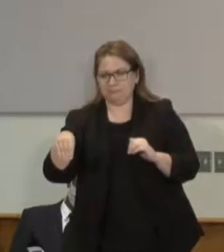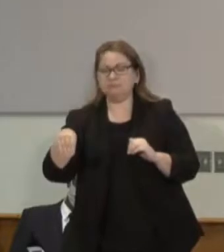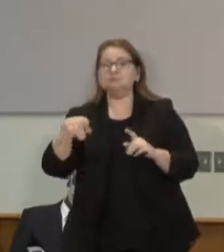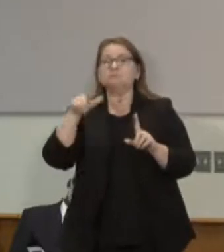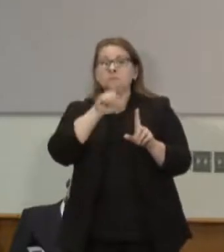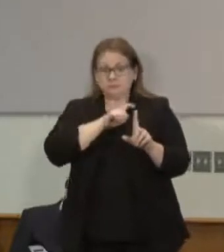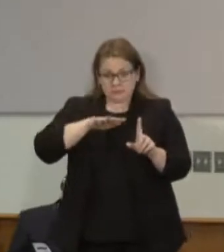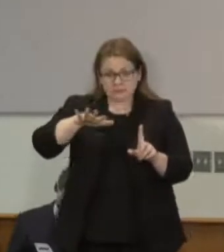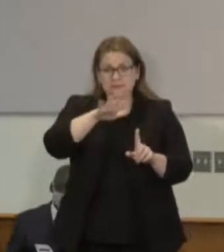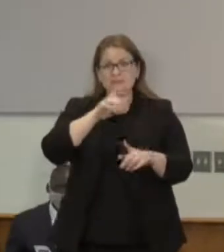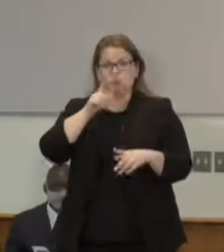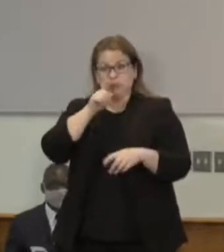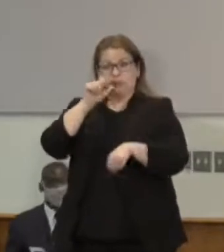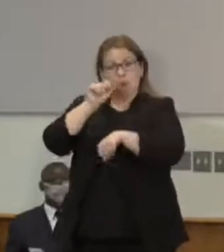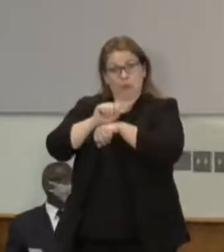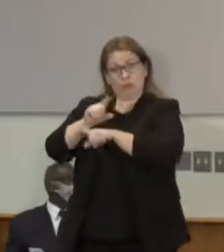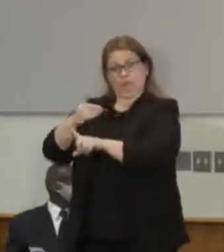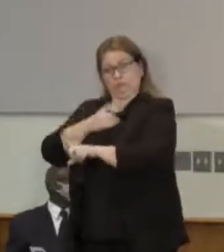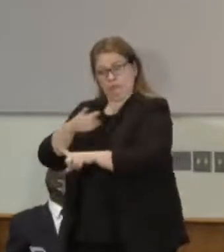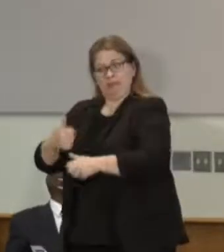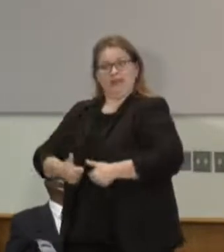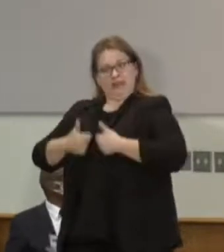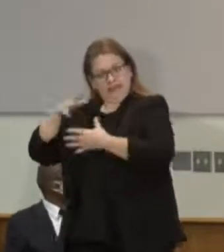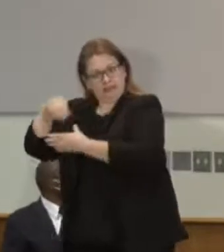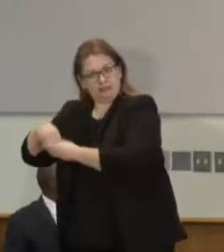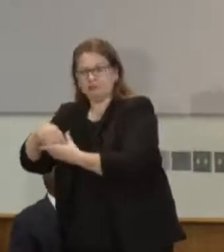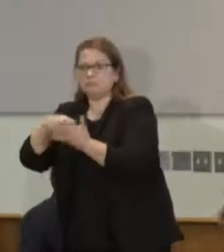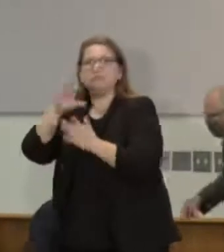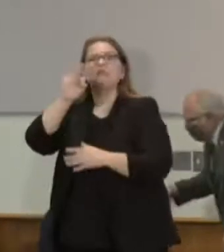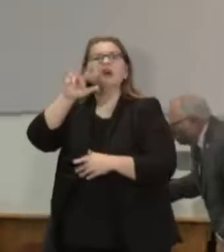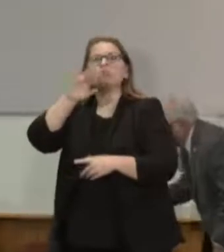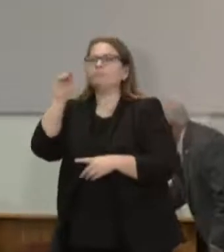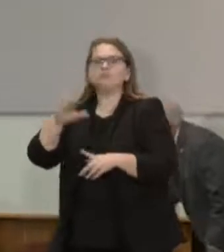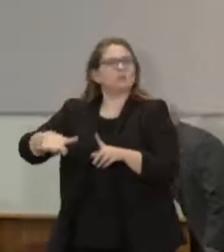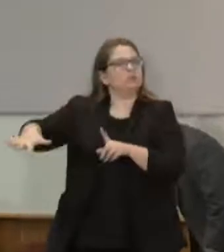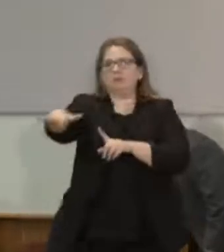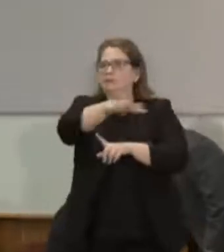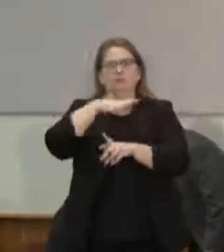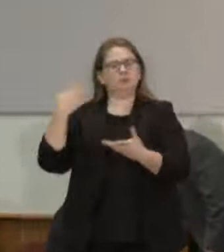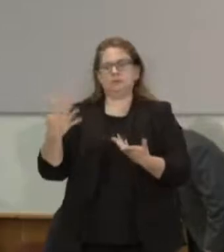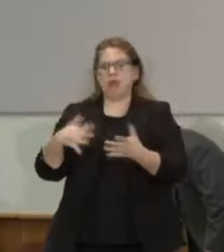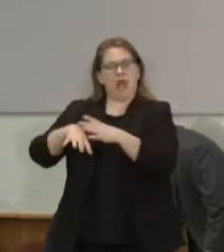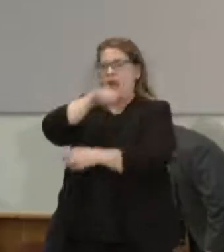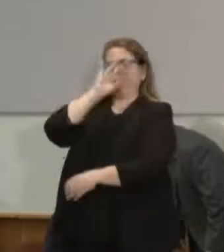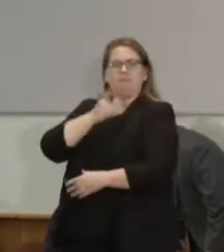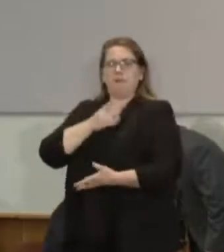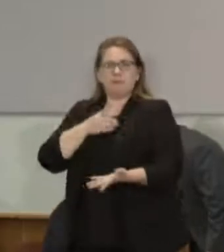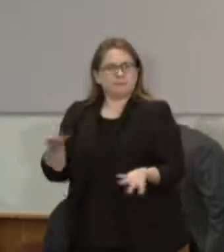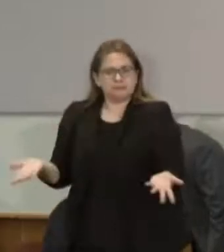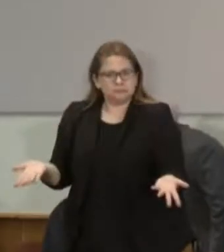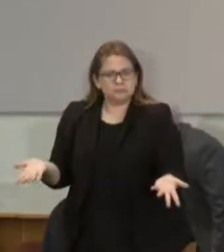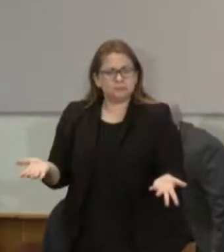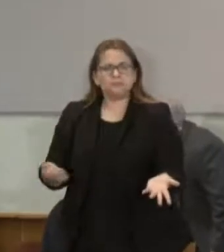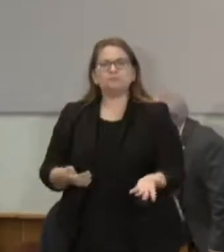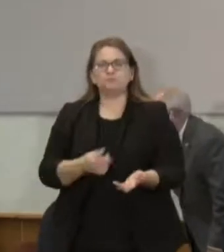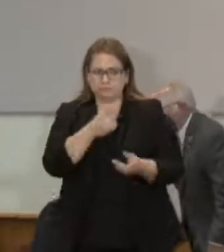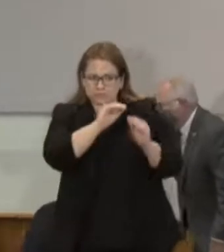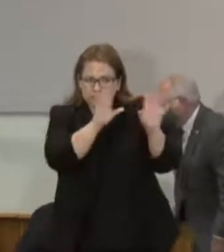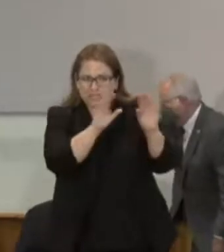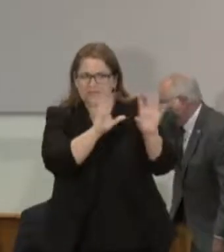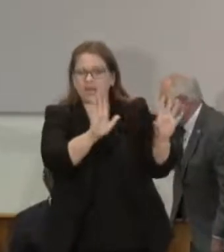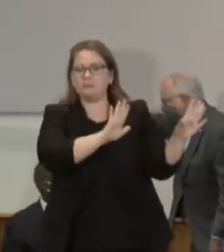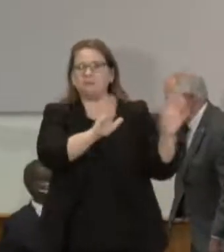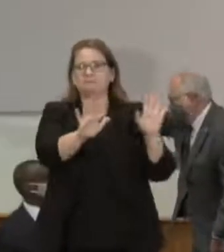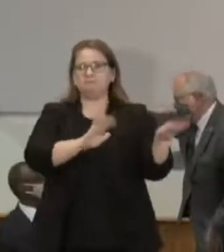live in the city of Minneapolis. So I think we're in the same point. So I think that we want to have law enforcement officers that know our